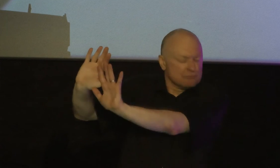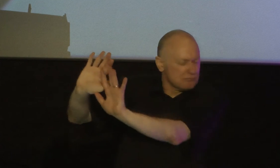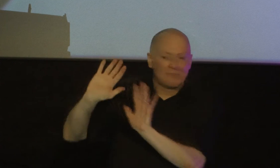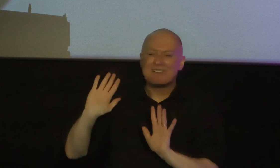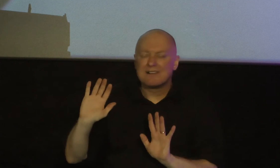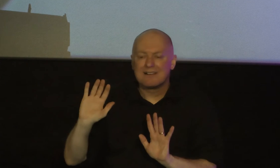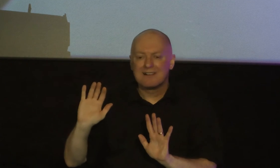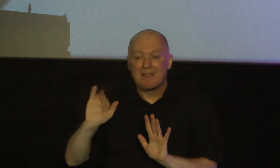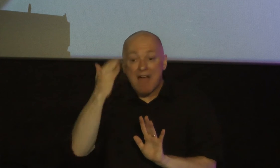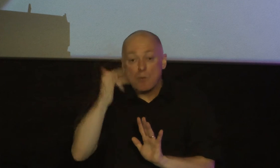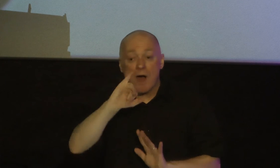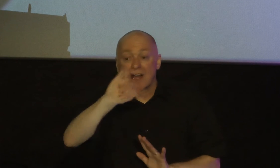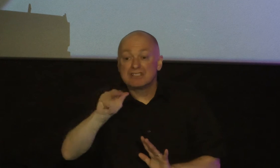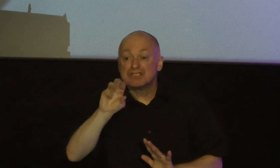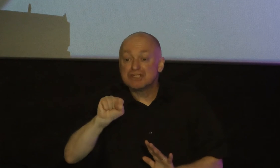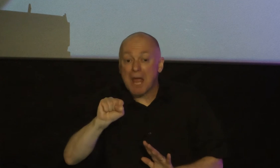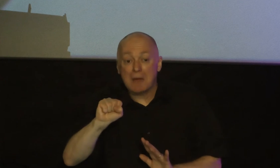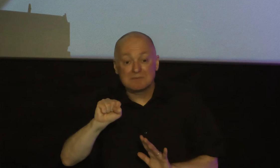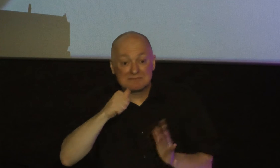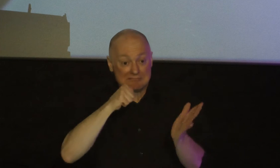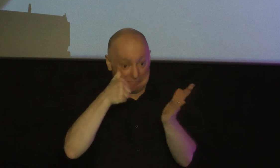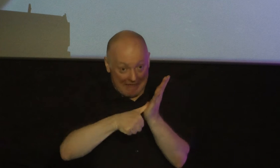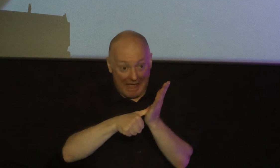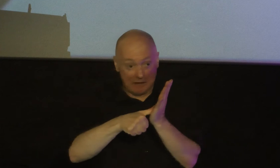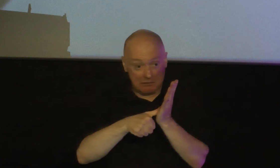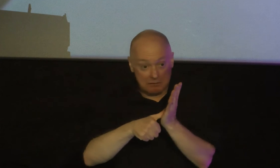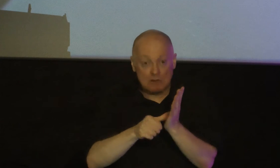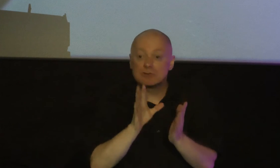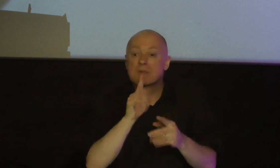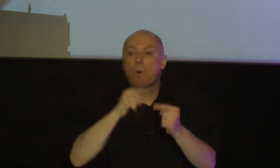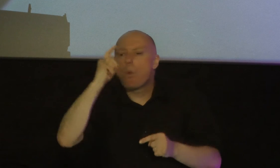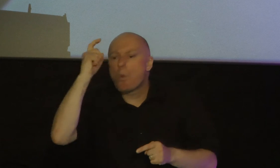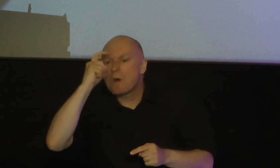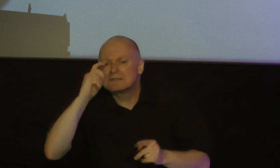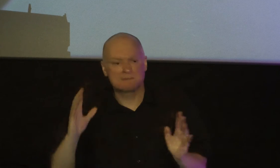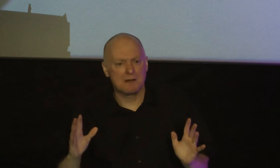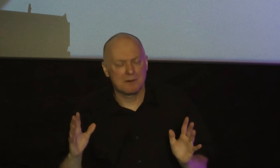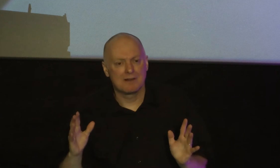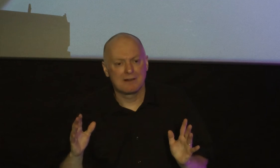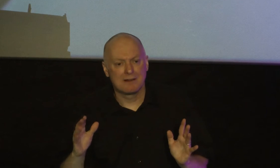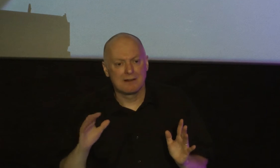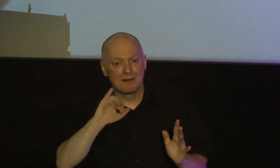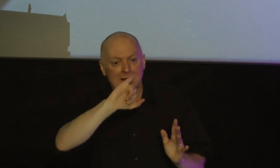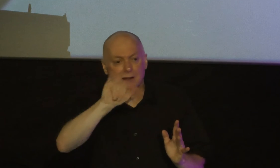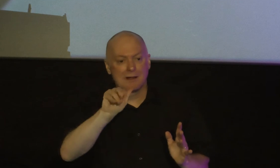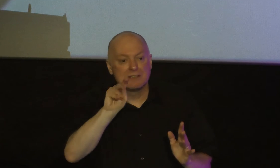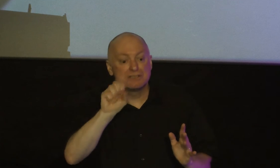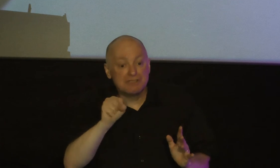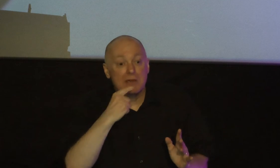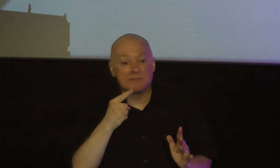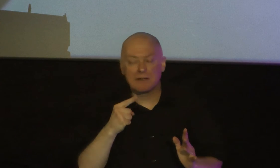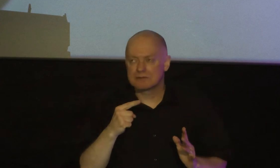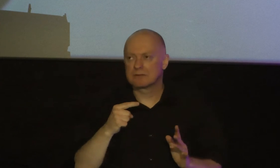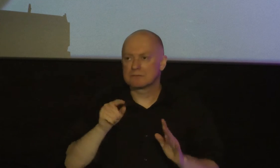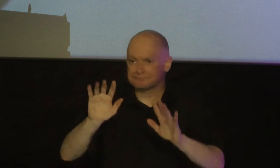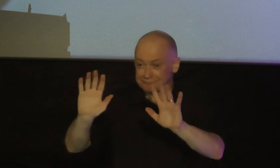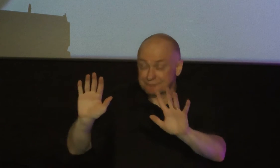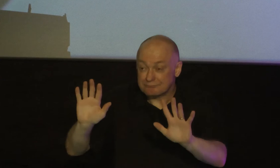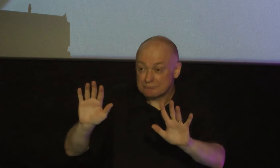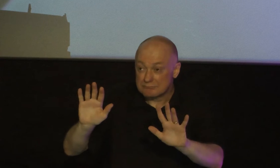that's why James here in his epistle of wisdom this is what he'd be saying he'd saying hey listen up you can memorize all